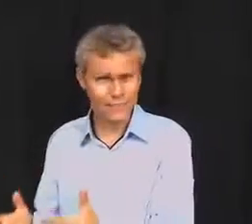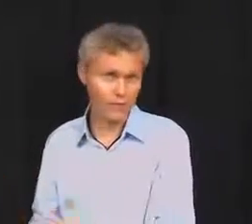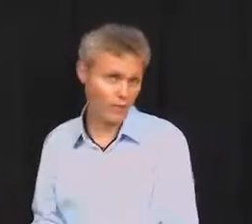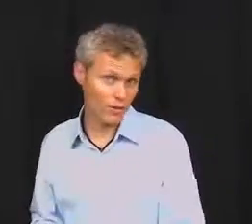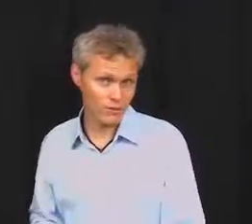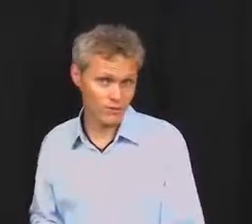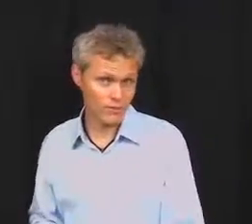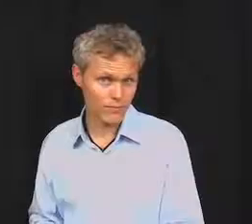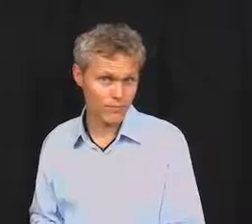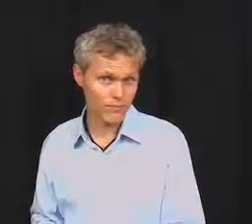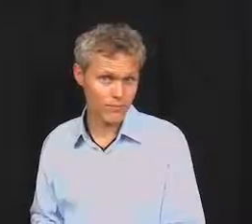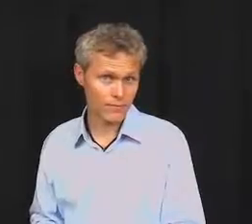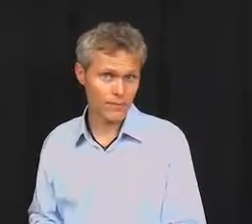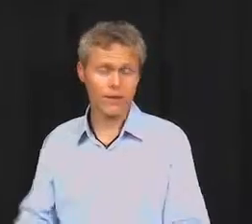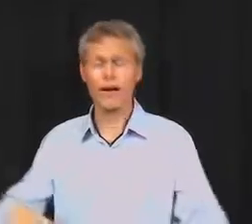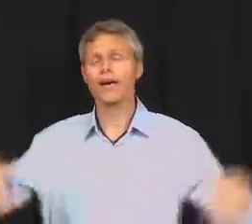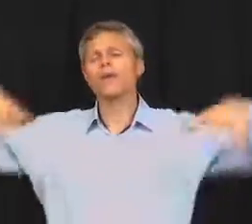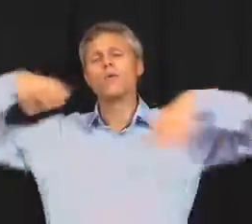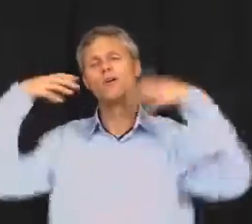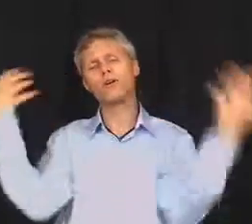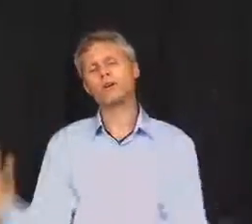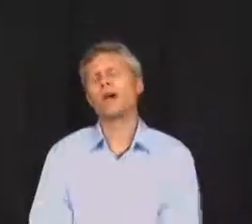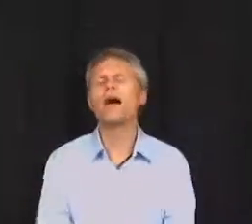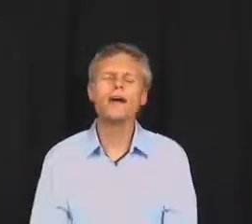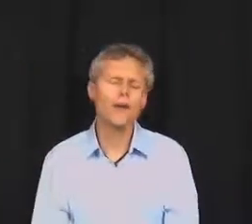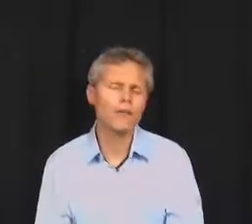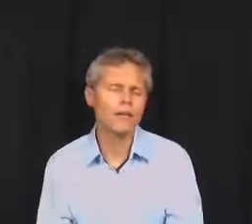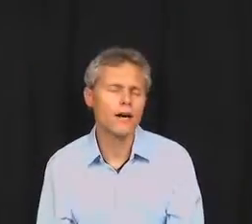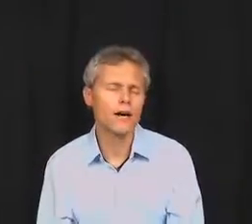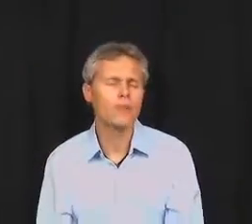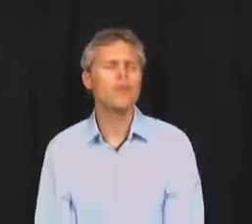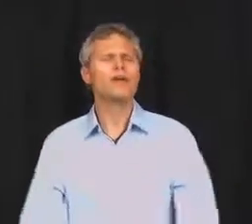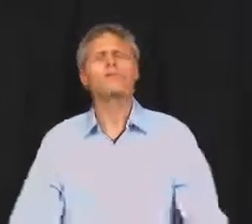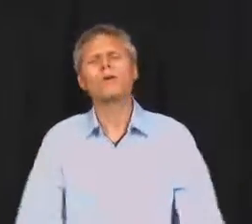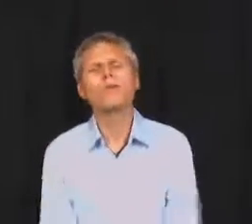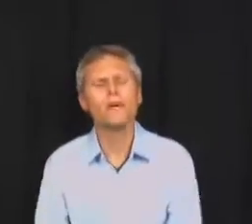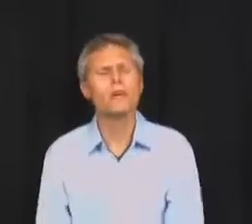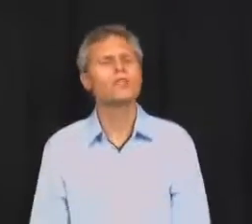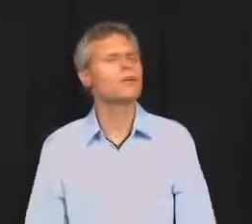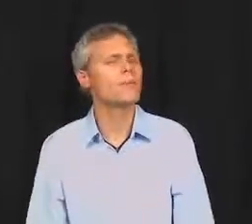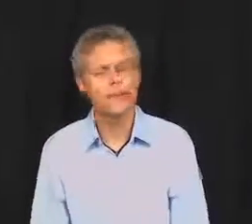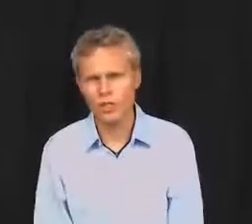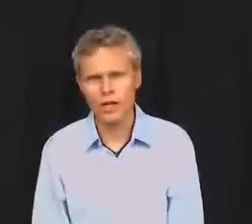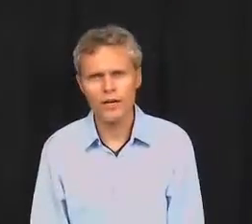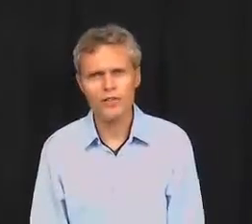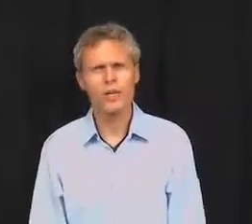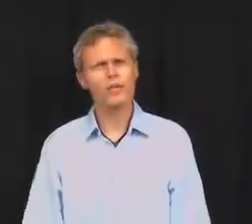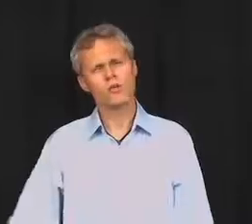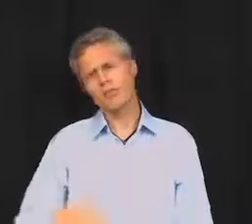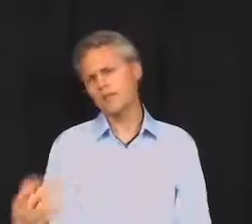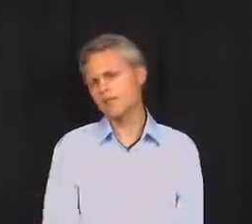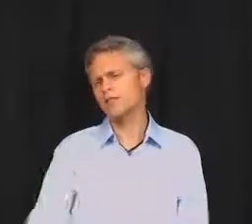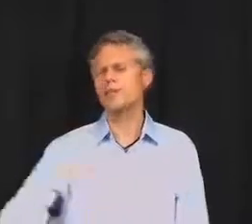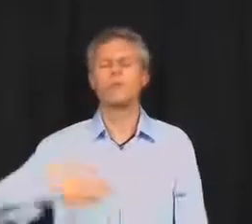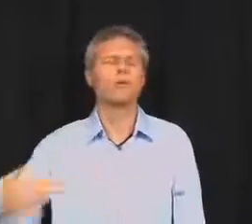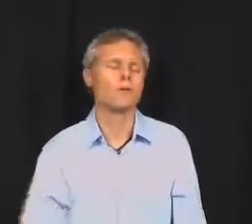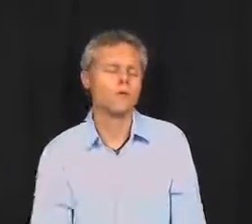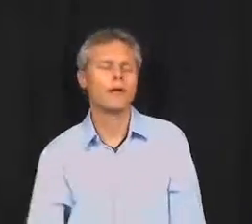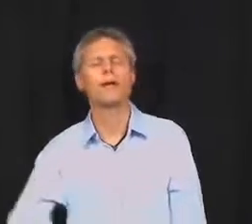difficult. Right? When you're tired all the time, you don't have energy to make a change. You tend to just keep doing the same